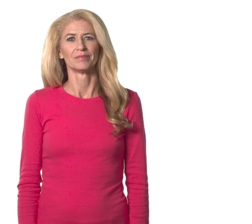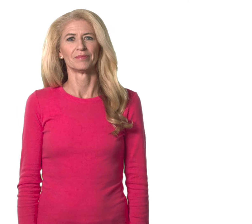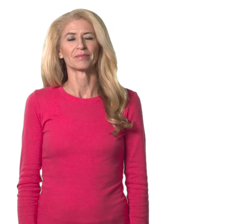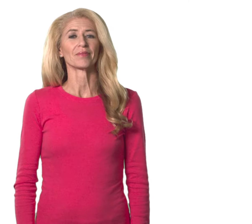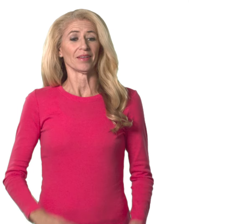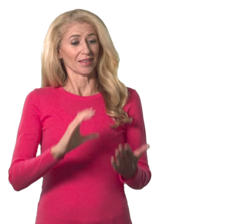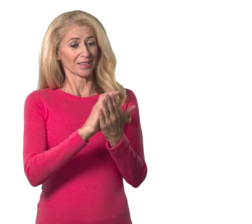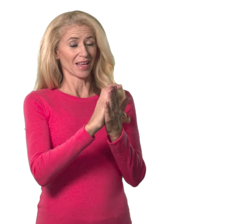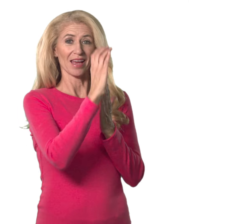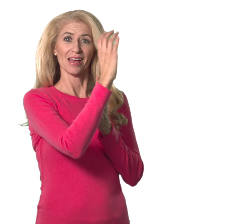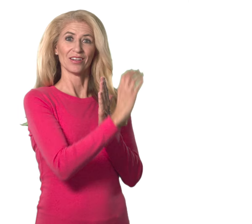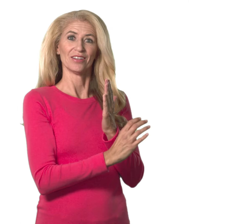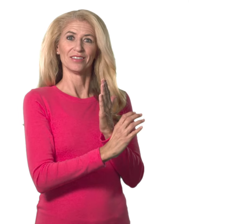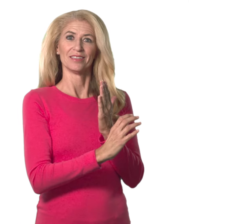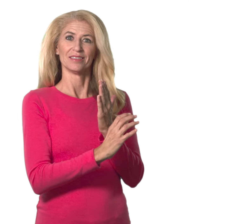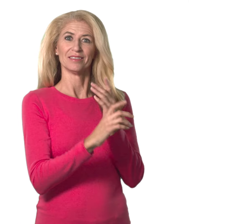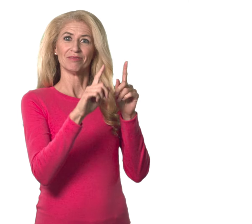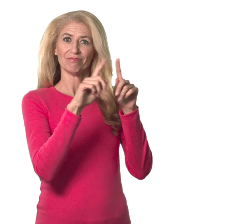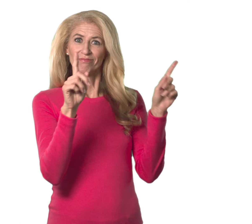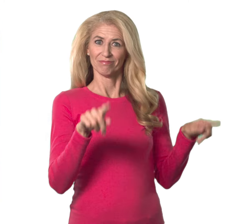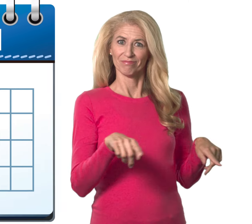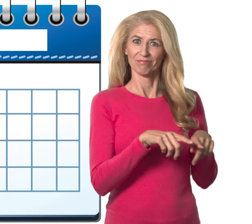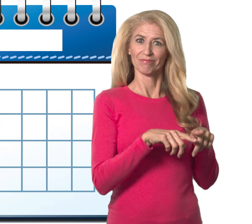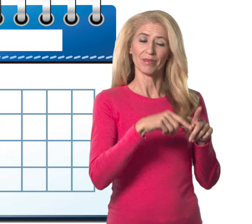calendar months are also fingerspelled